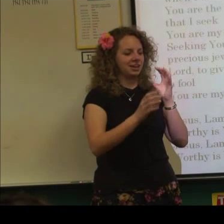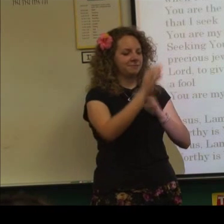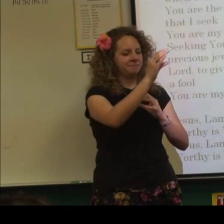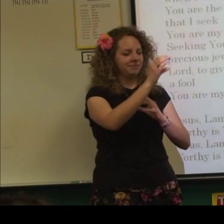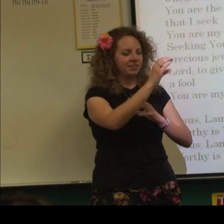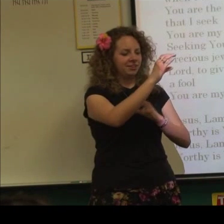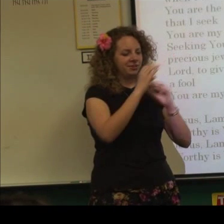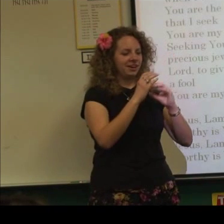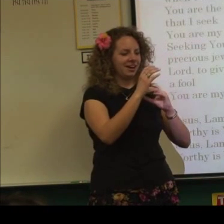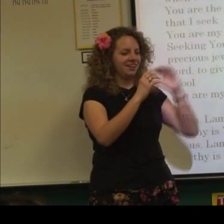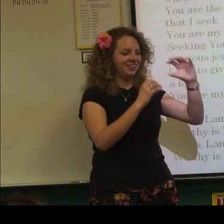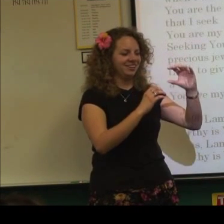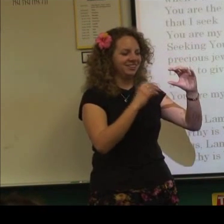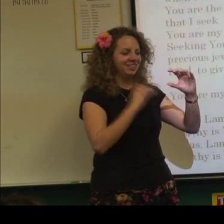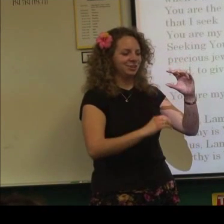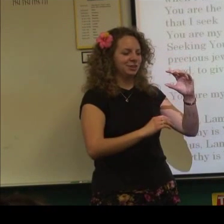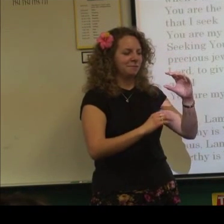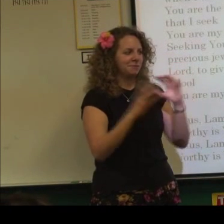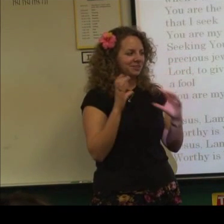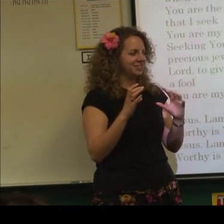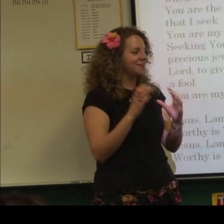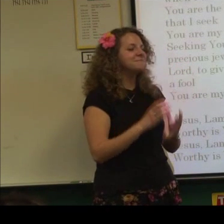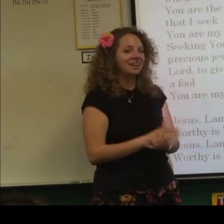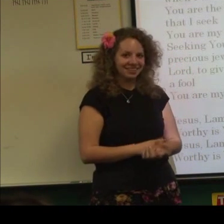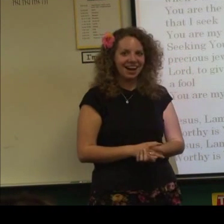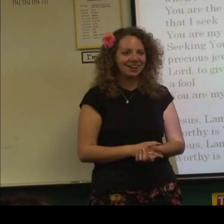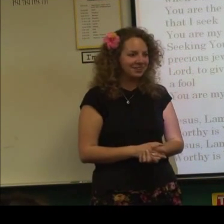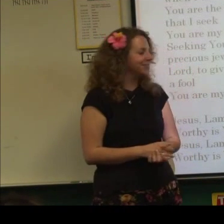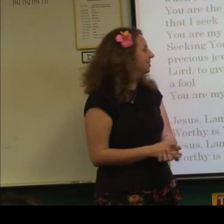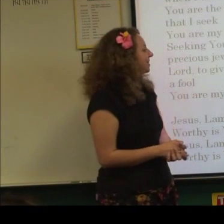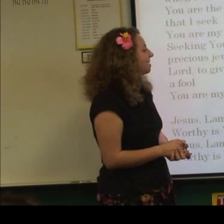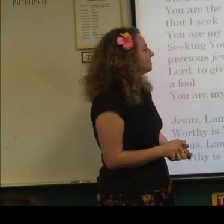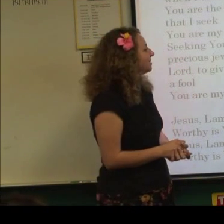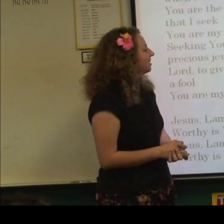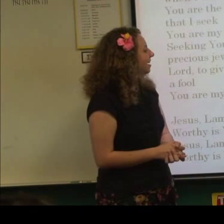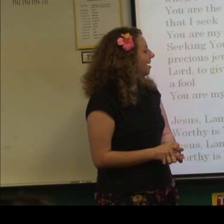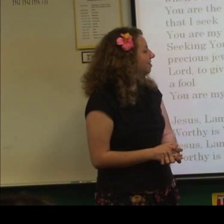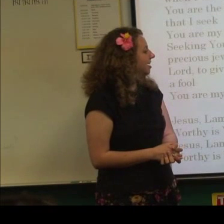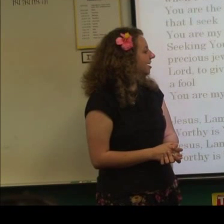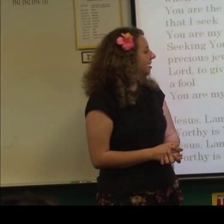like, okay. These are separate parts now. But yeah. Cool. Okay. And then.